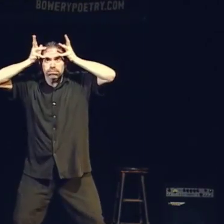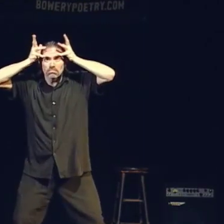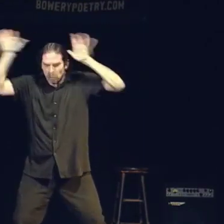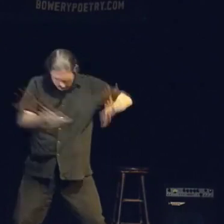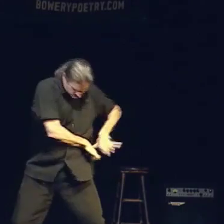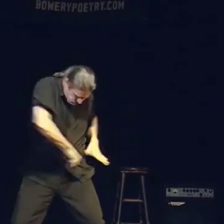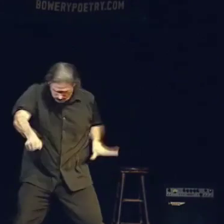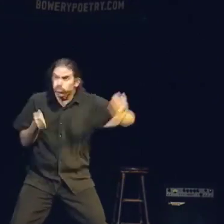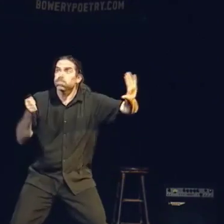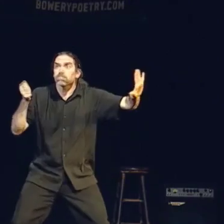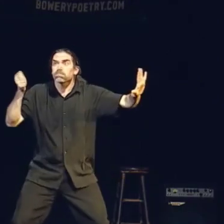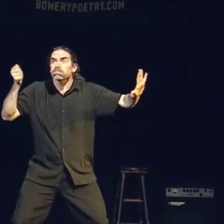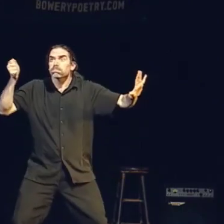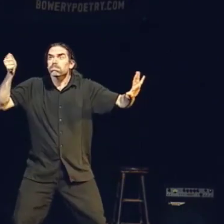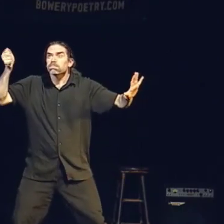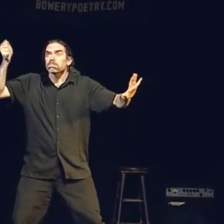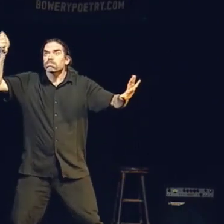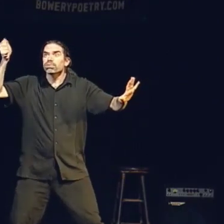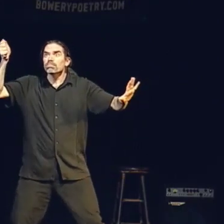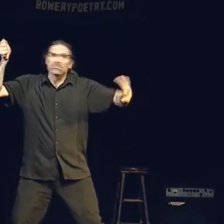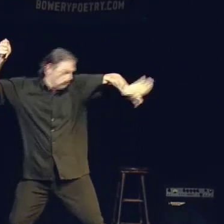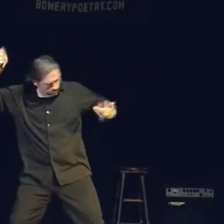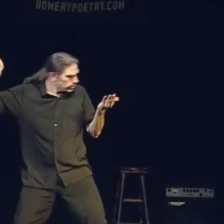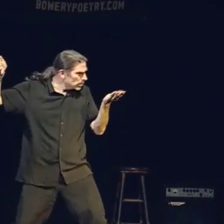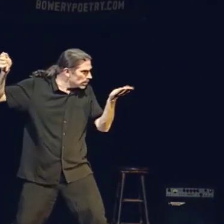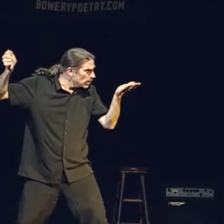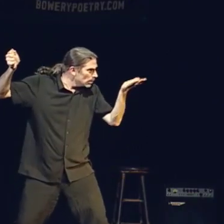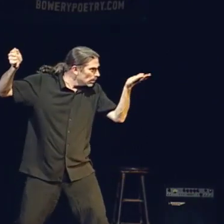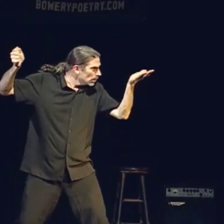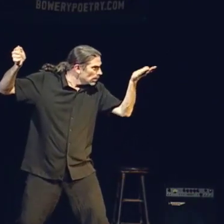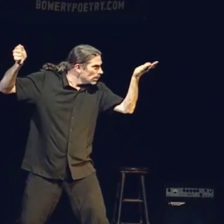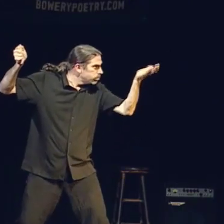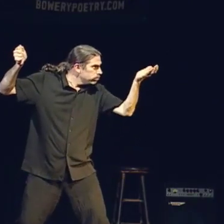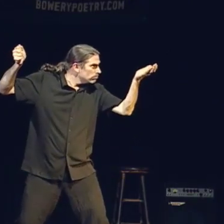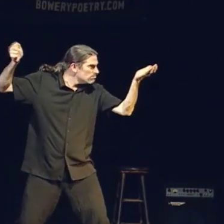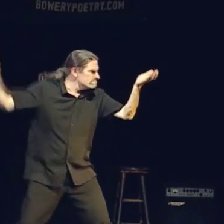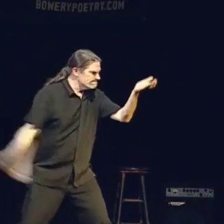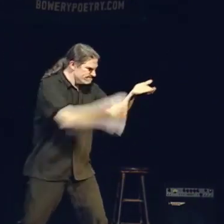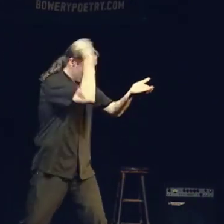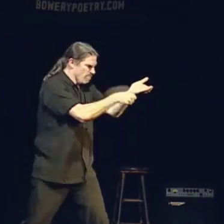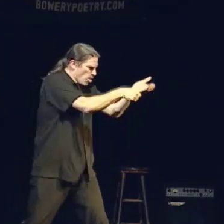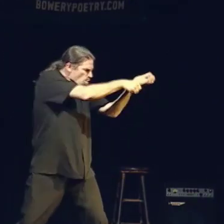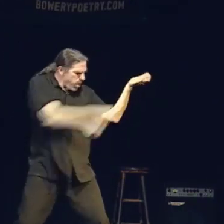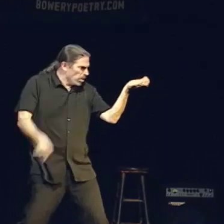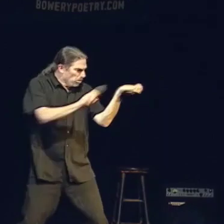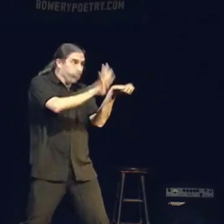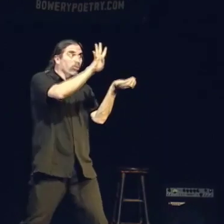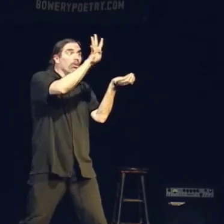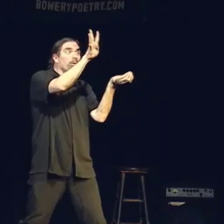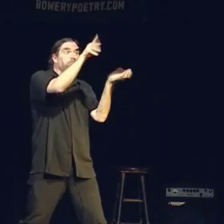With a sword. In prayer. He gives blood.